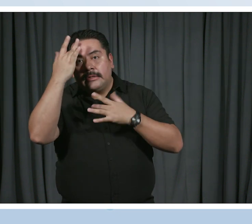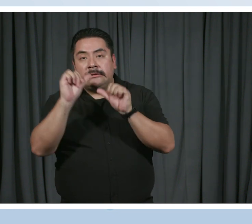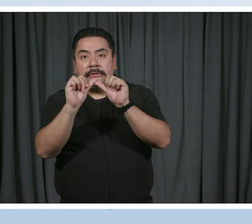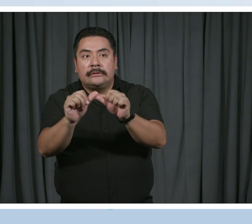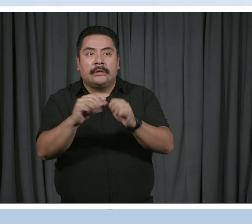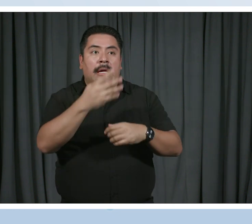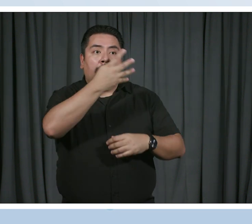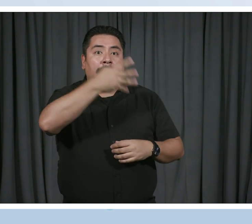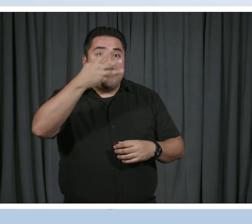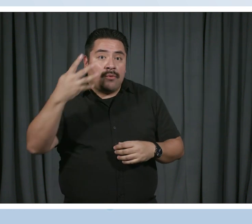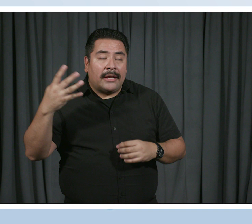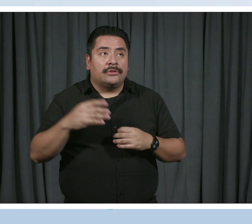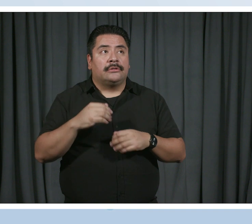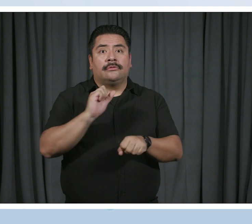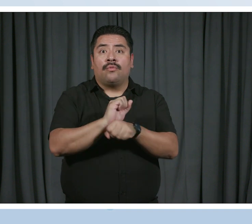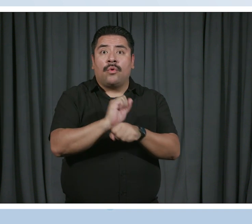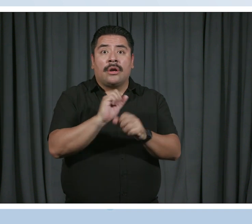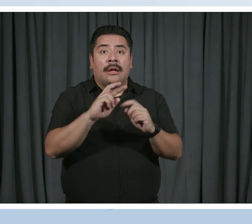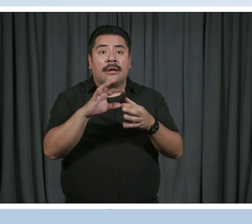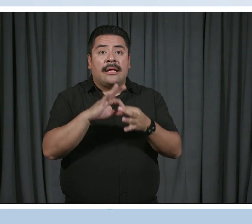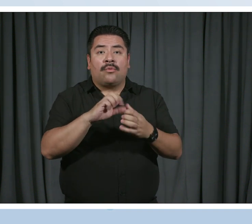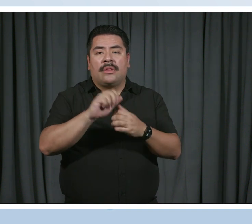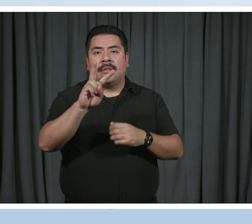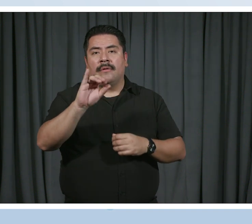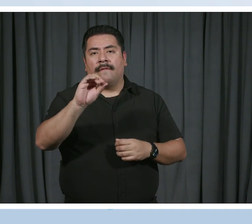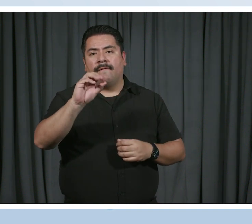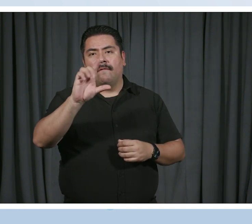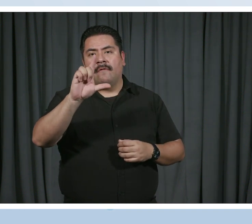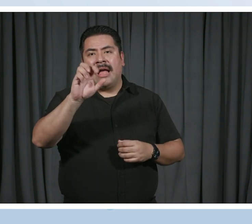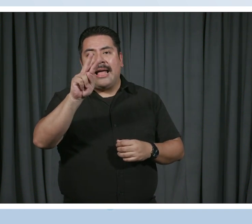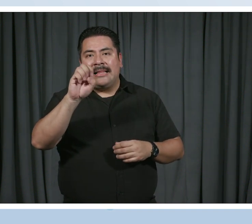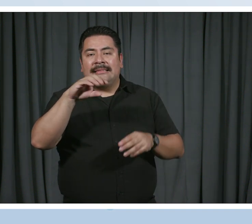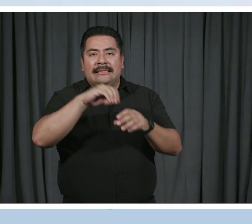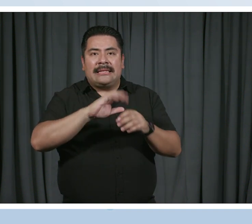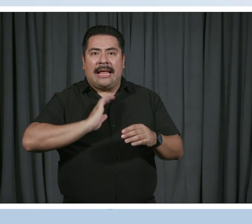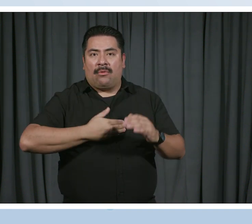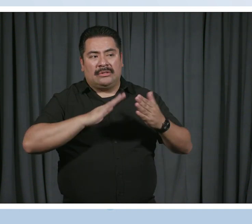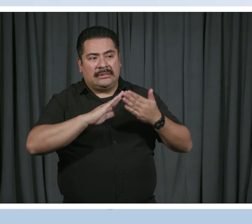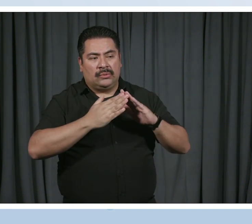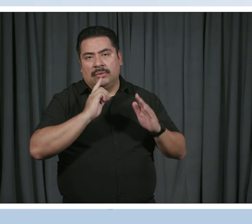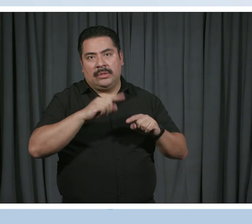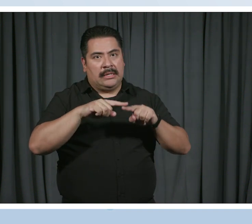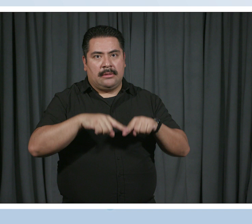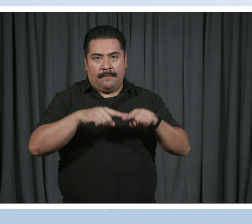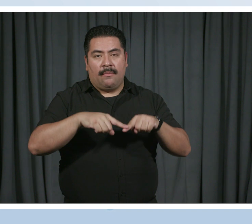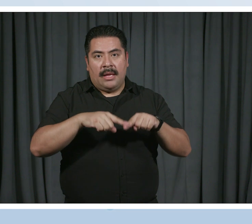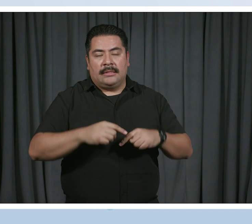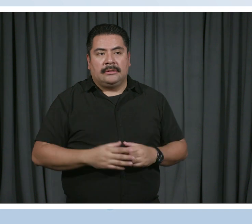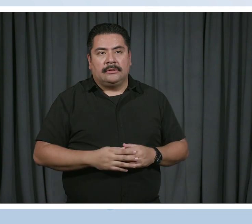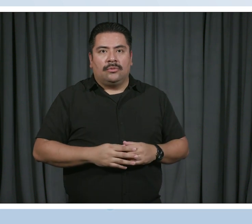Also, I've done a lot of work around violence around our city. It just really depends on